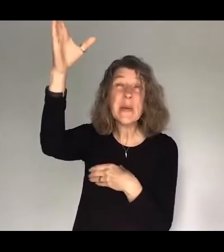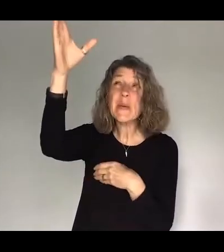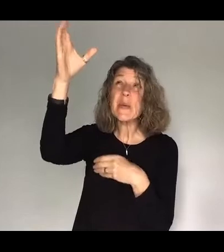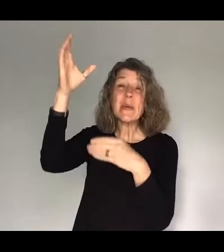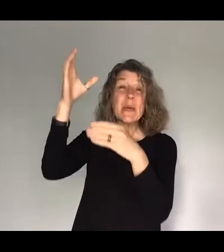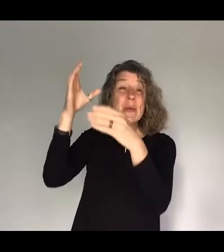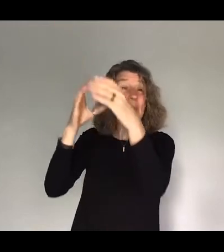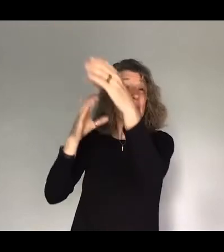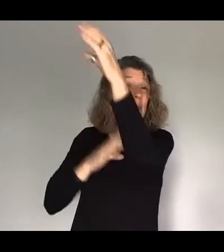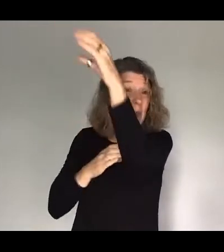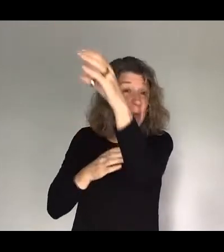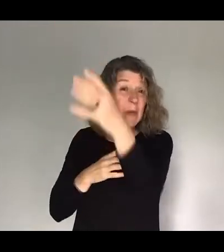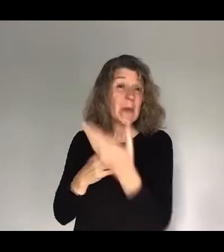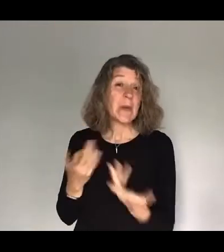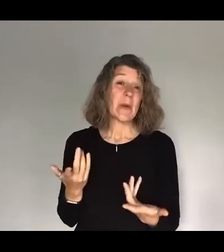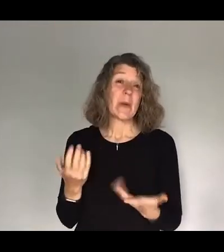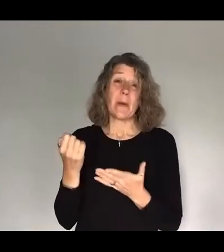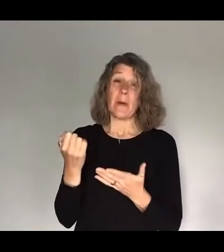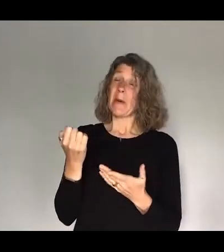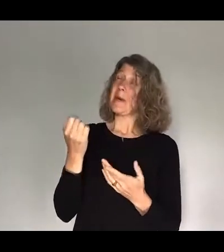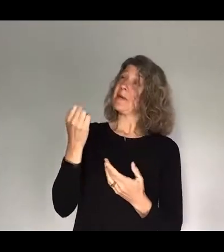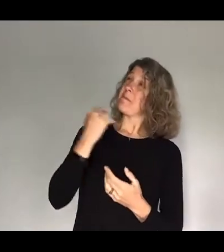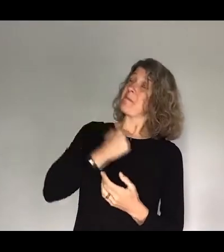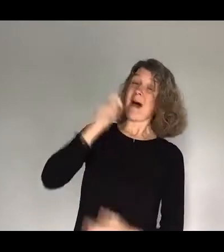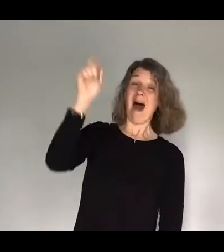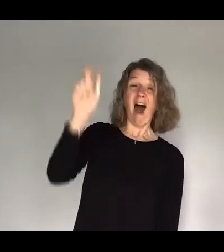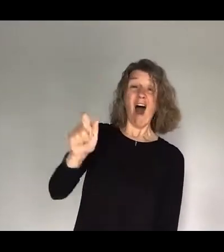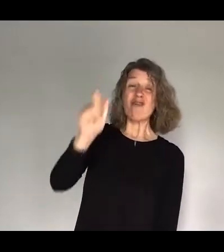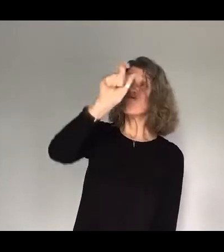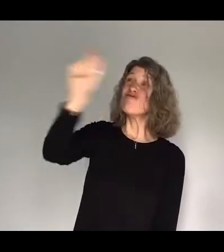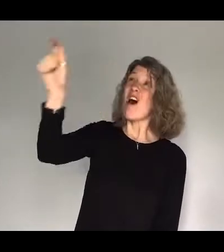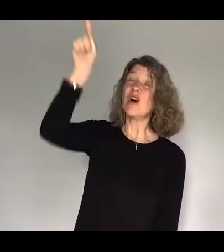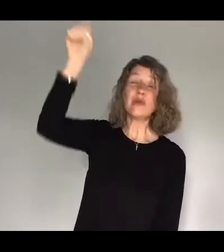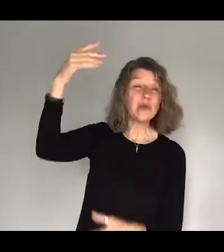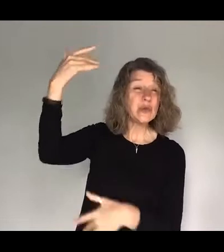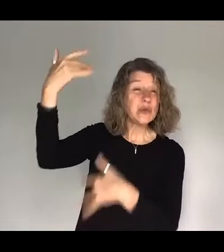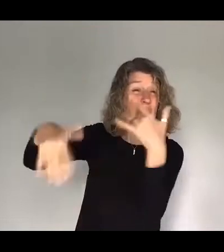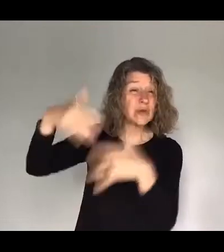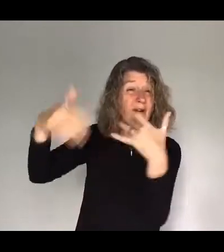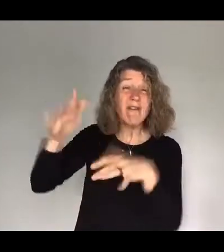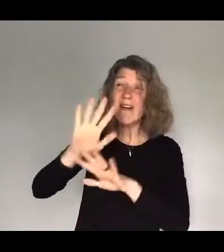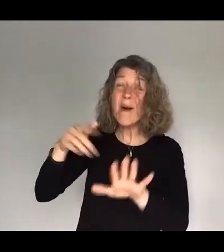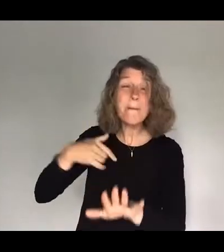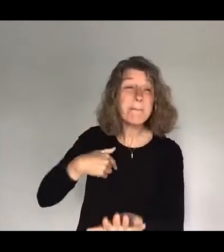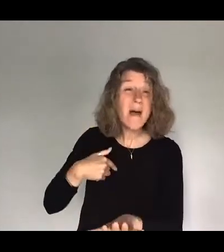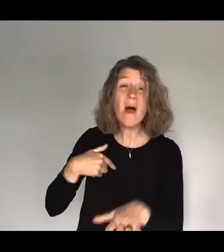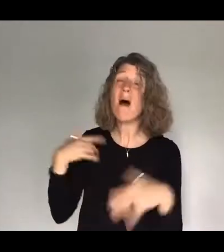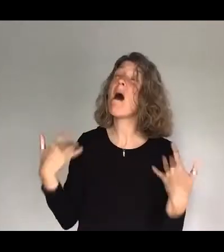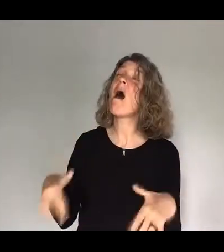My sin is gone. Let You clear my cross. You pour it all. You lay down